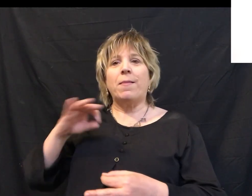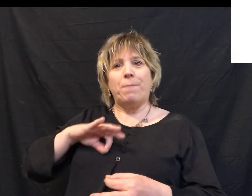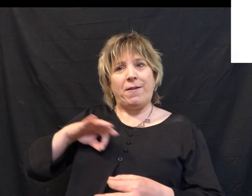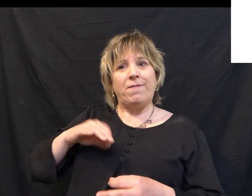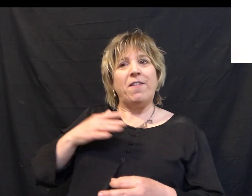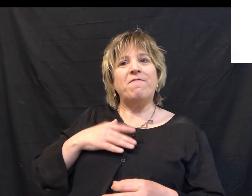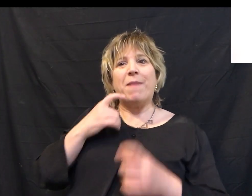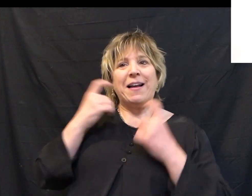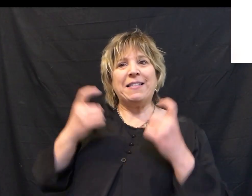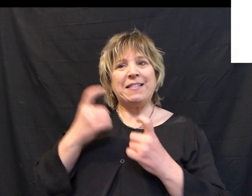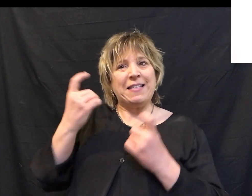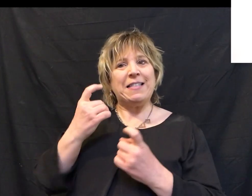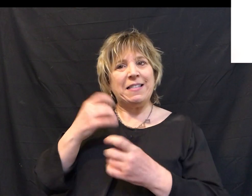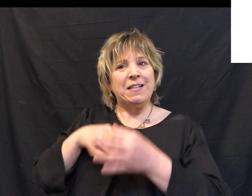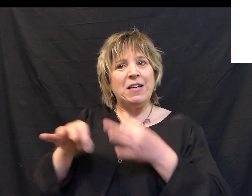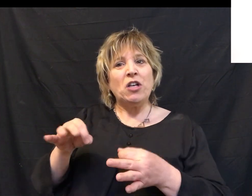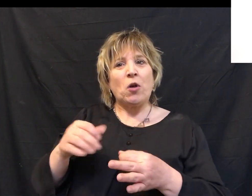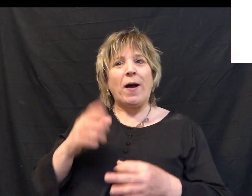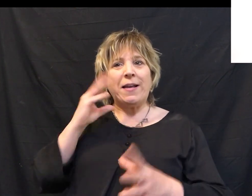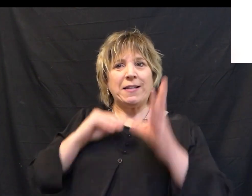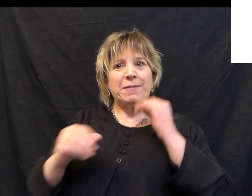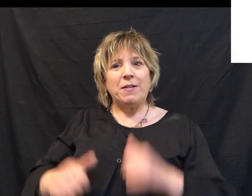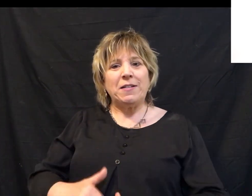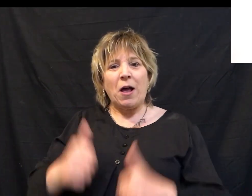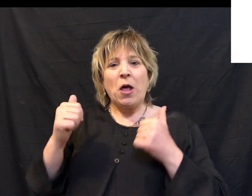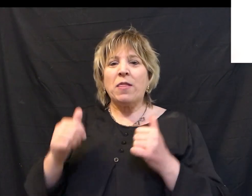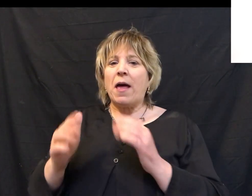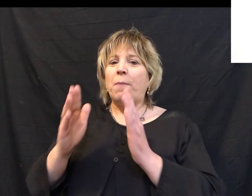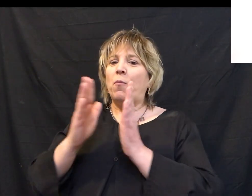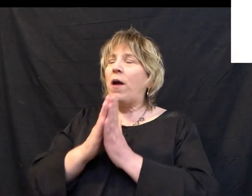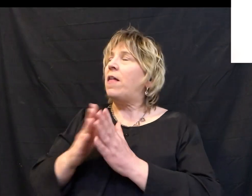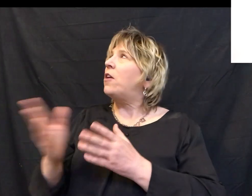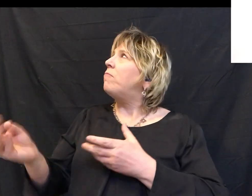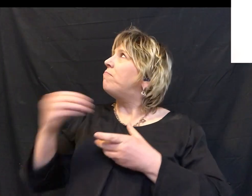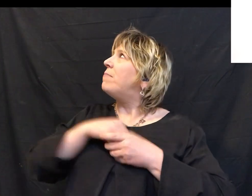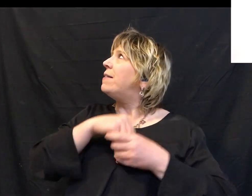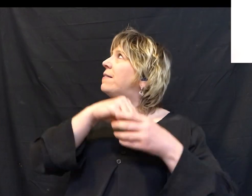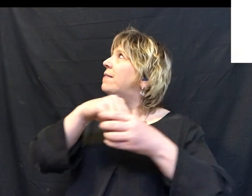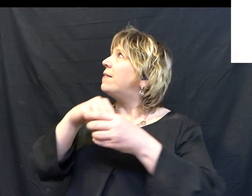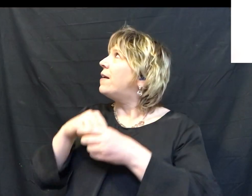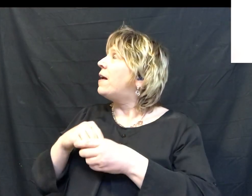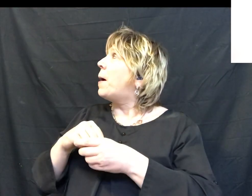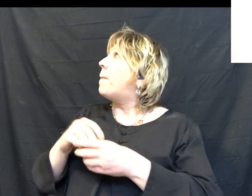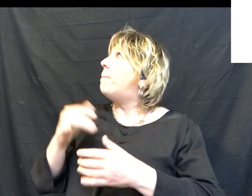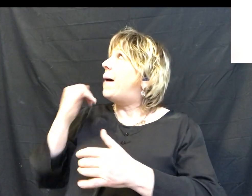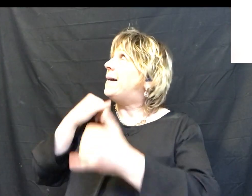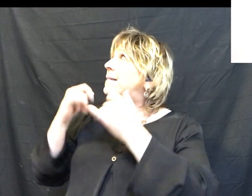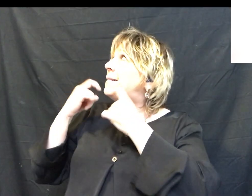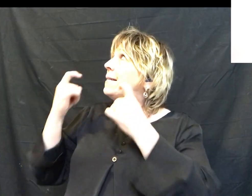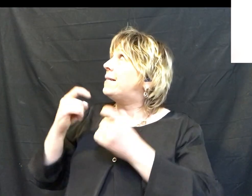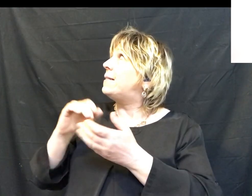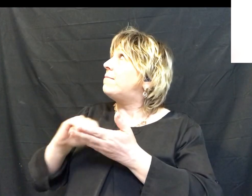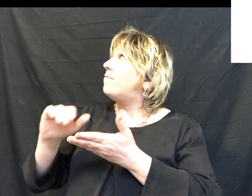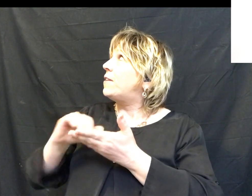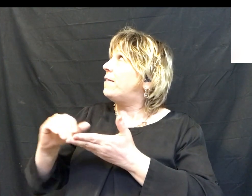for my sins, that I can have life. I pray God that you come into my heart, forgive me of my sins.